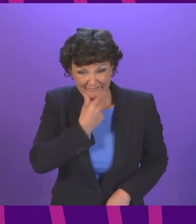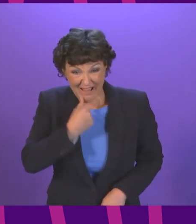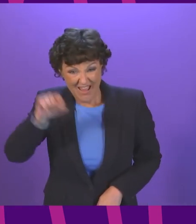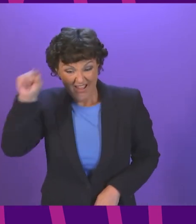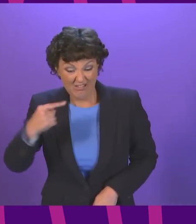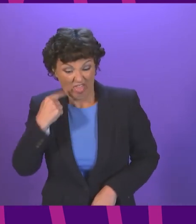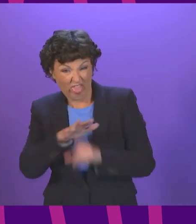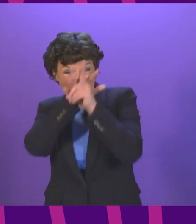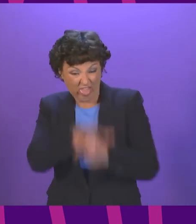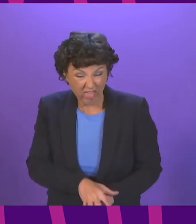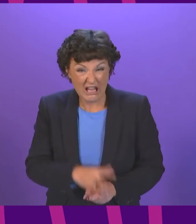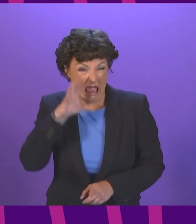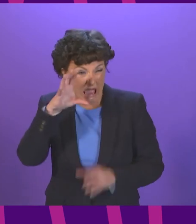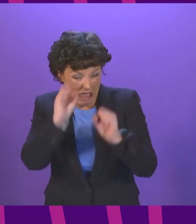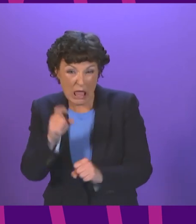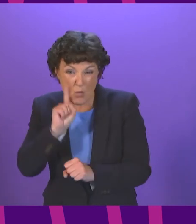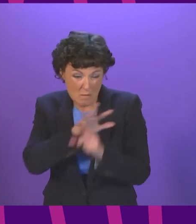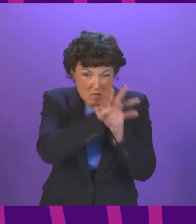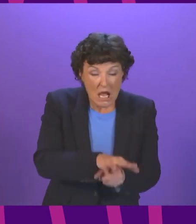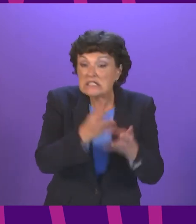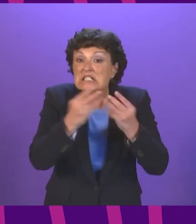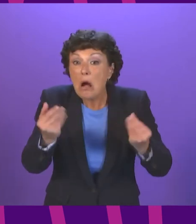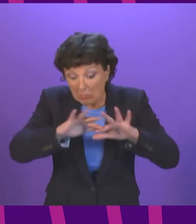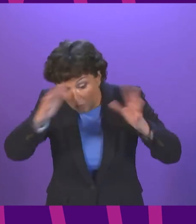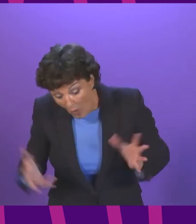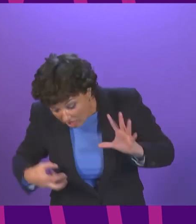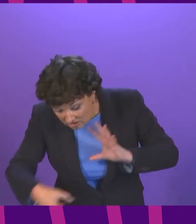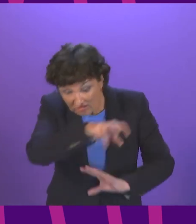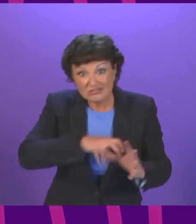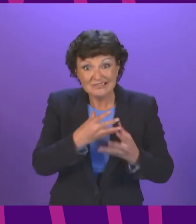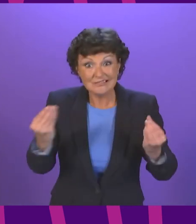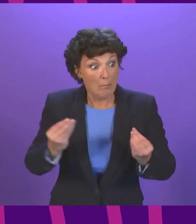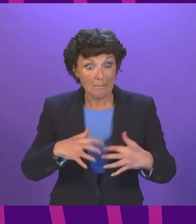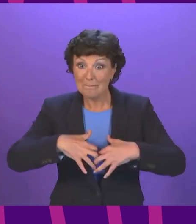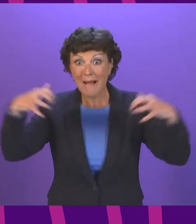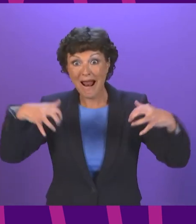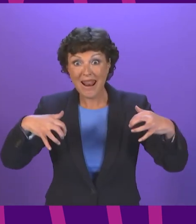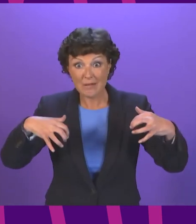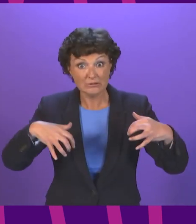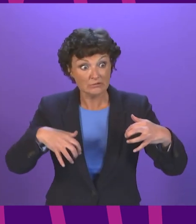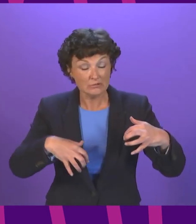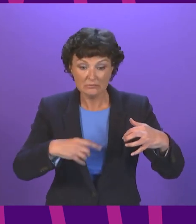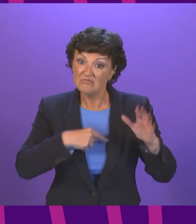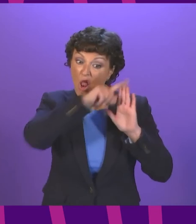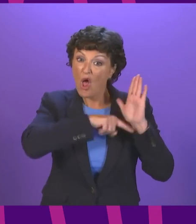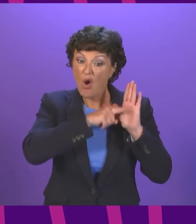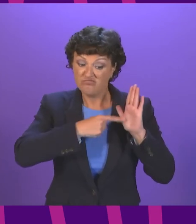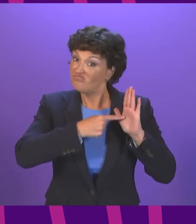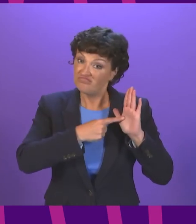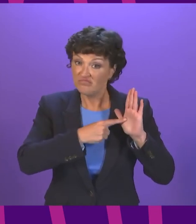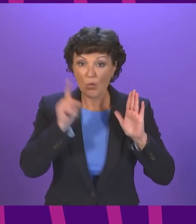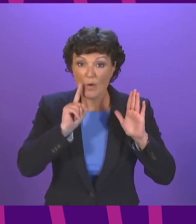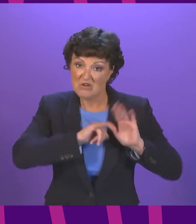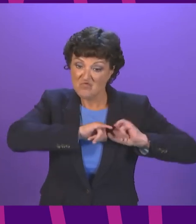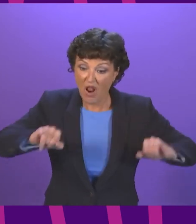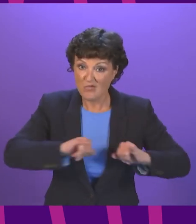sexism and misogyny, and in some parts of the world from lawmakers intent on taking away basic freedoms and removing the rights of